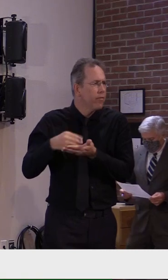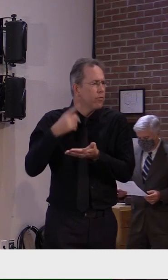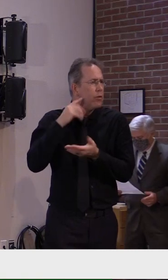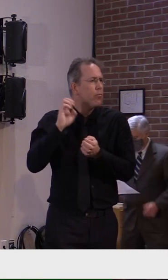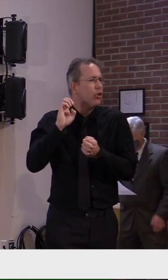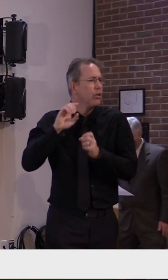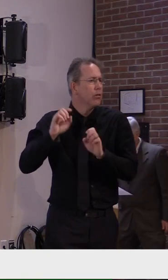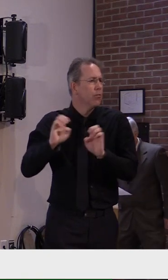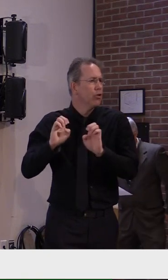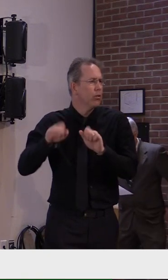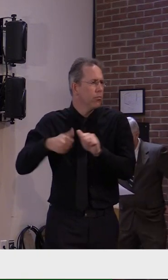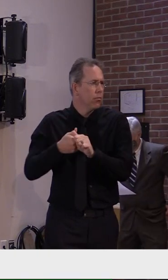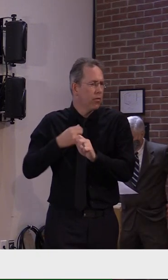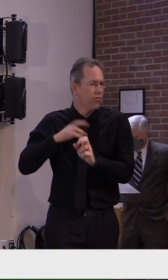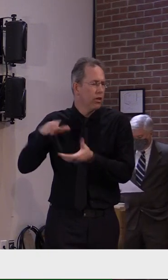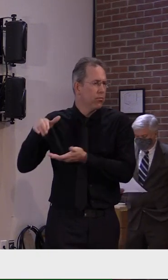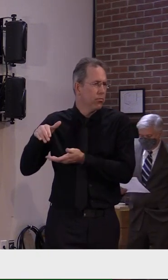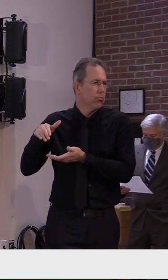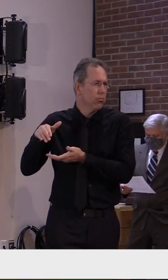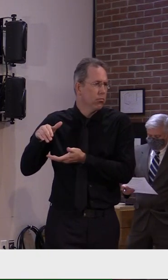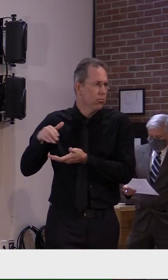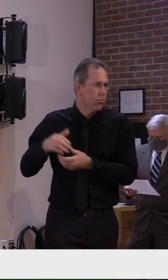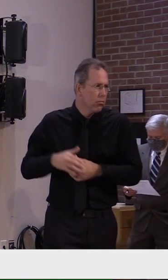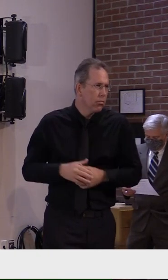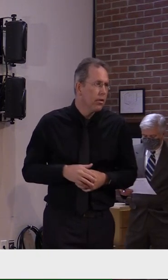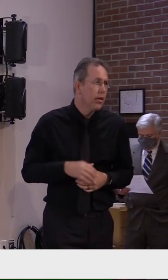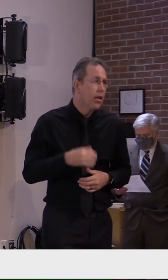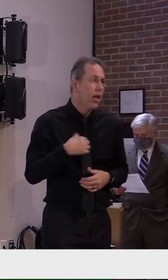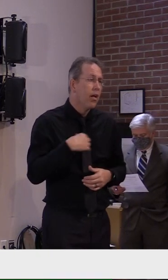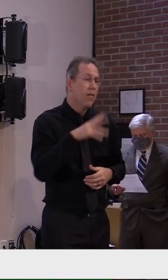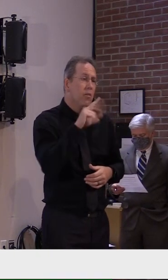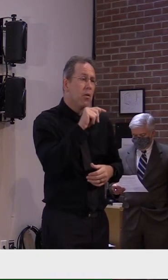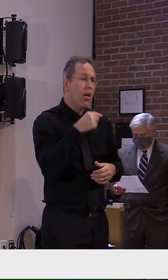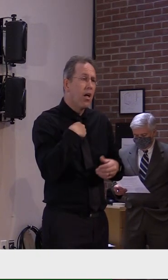shape than many. But we need some federal help if we're going to get through this.